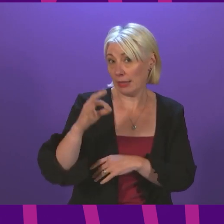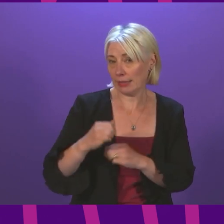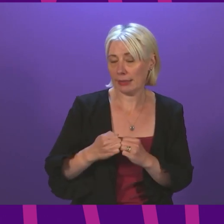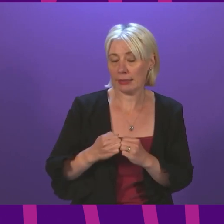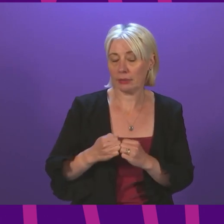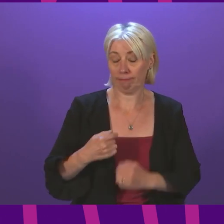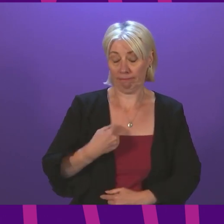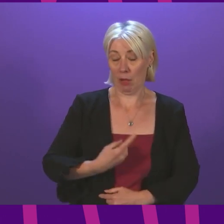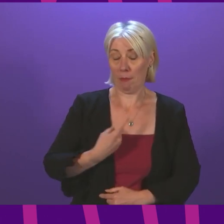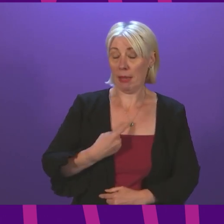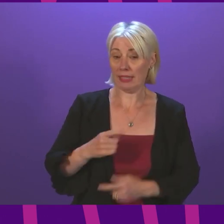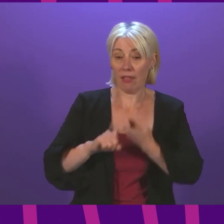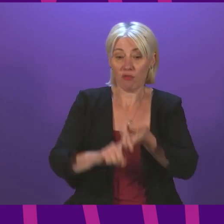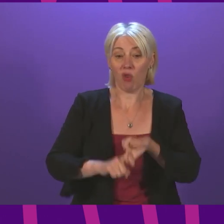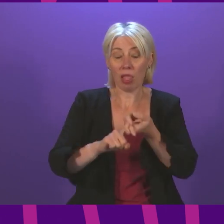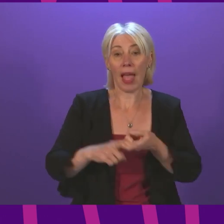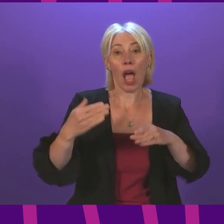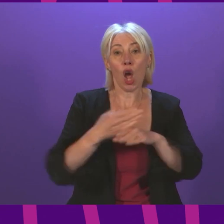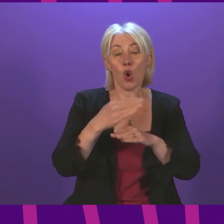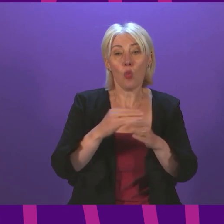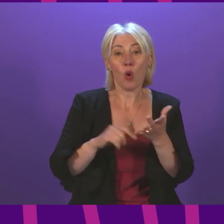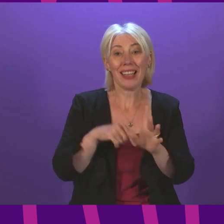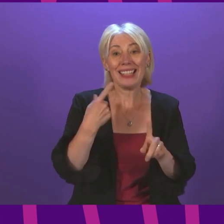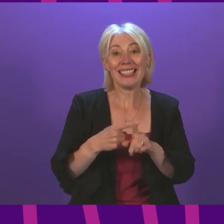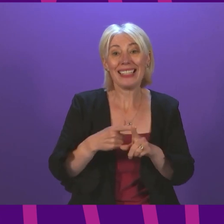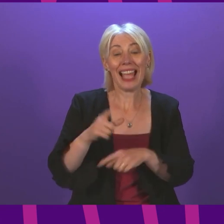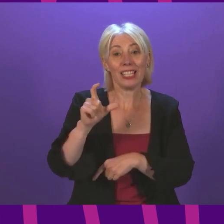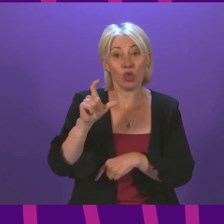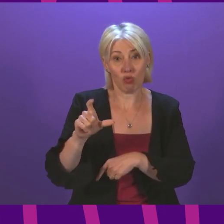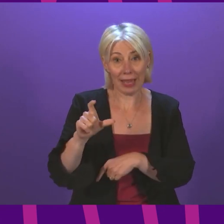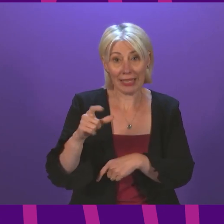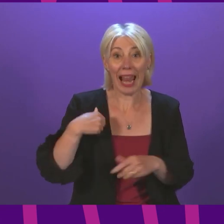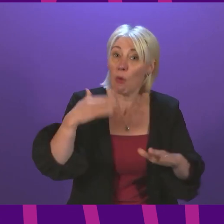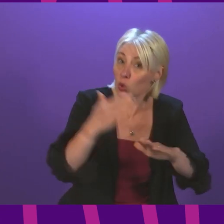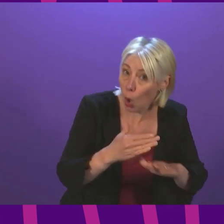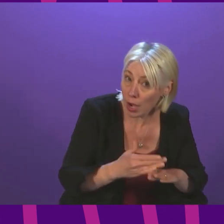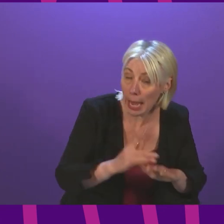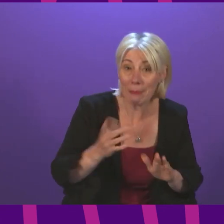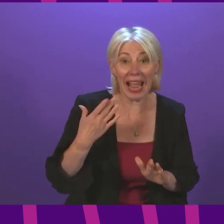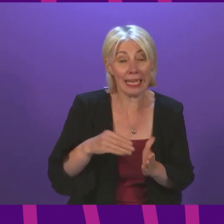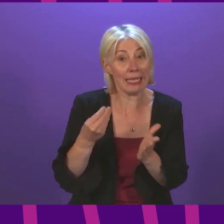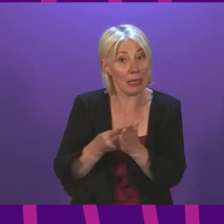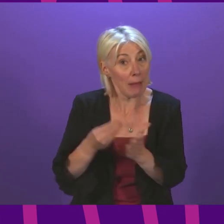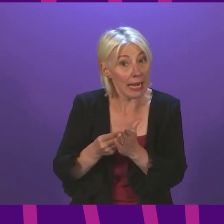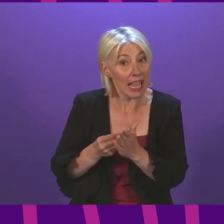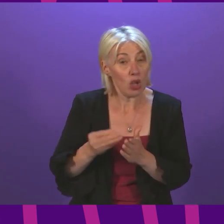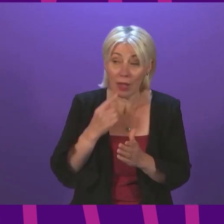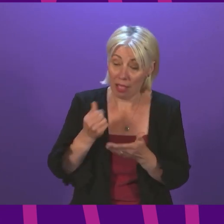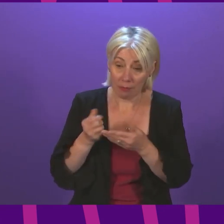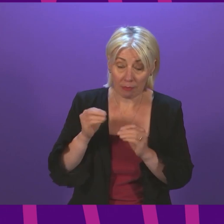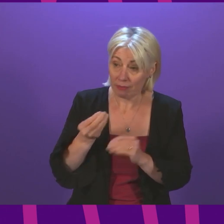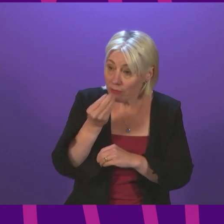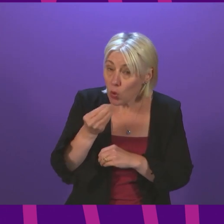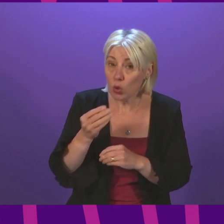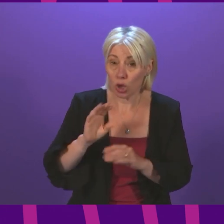previously relied on working tax credits to help feed and clothe my child despite being in work, the thought of suddenly losing 20 pounds per